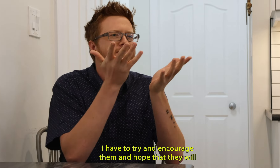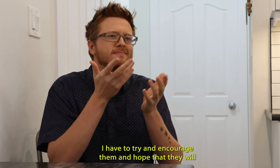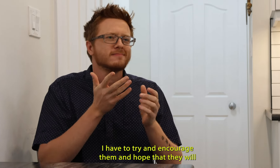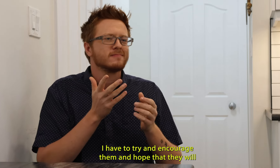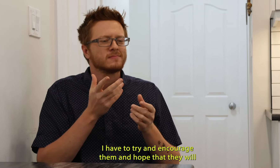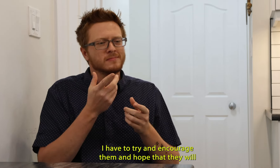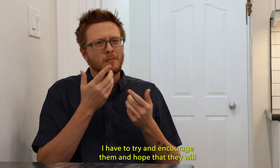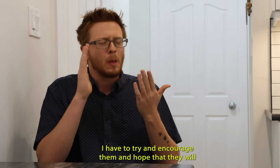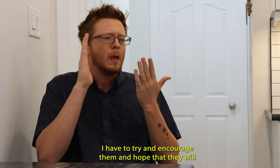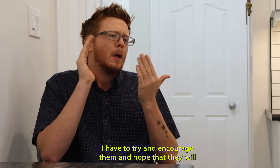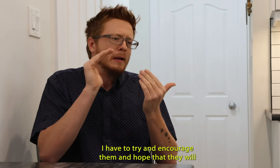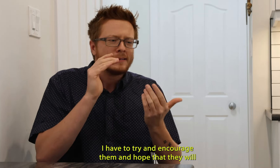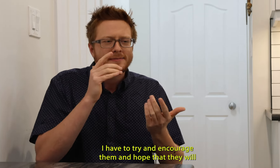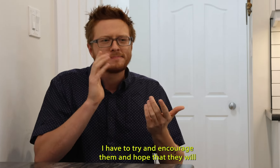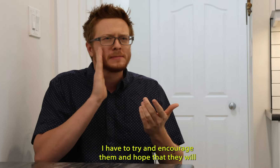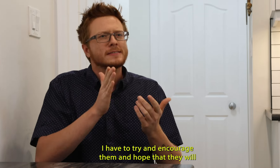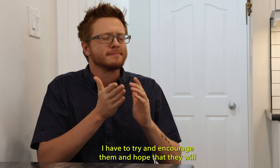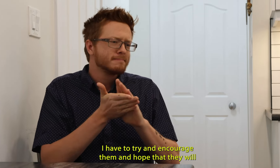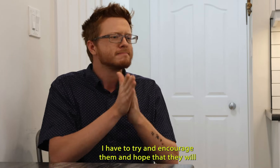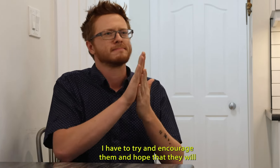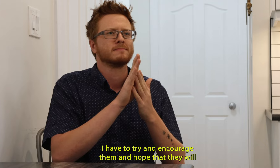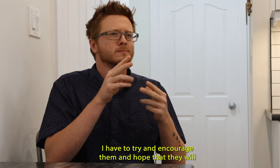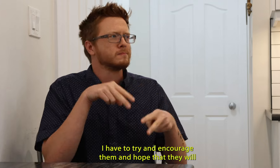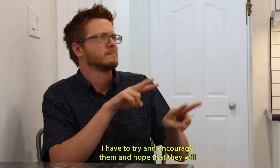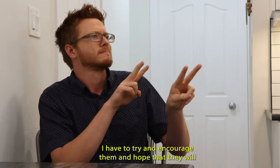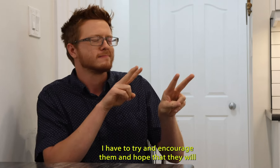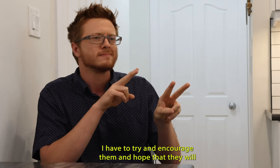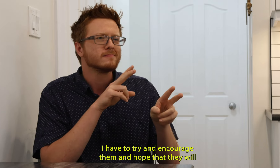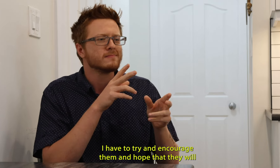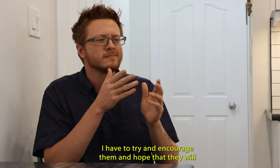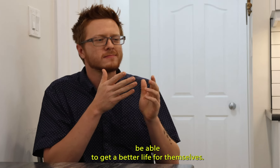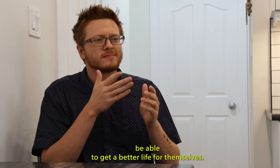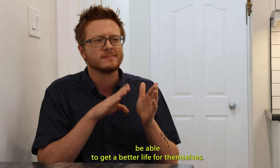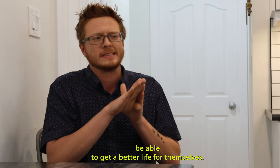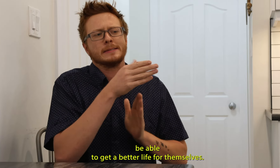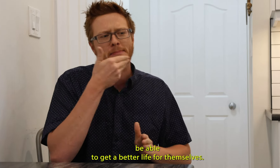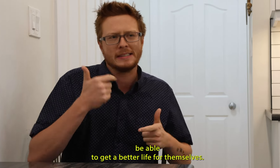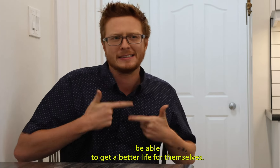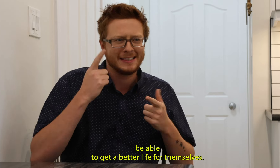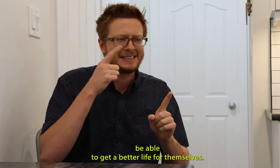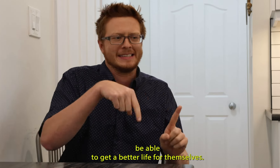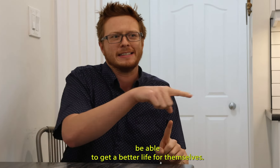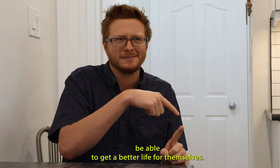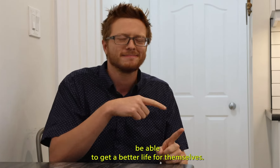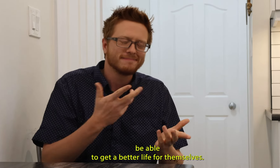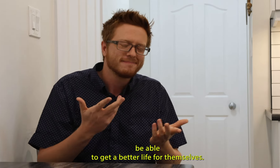I have to try and encourage them and hope that they will be able to get a better